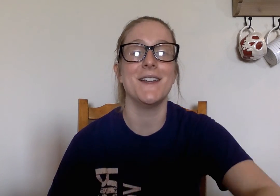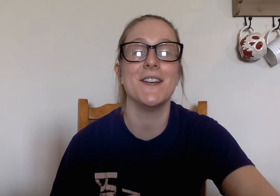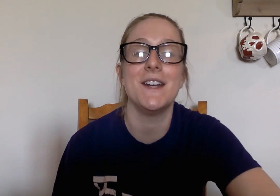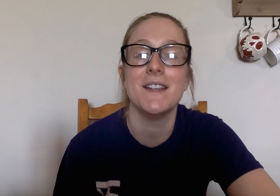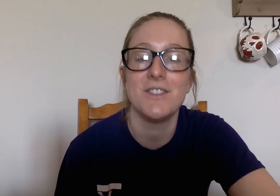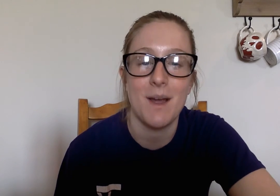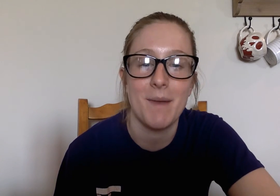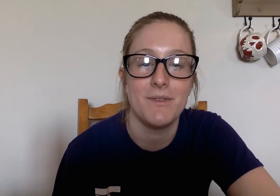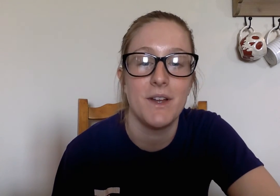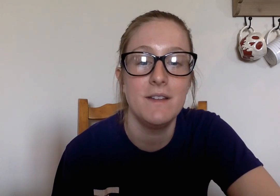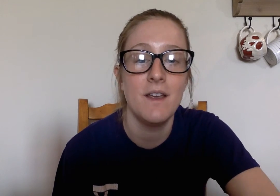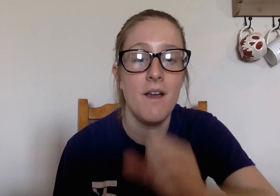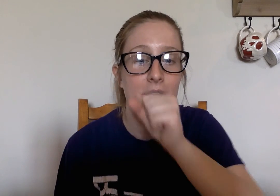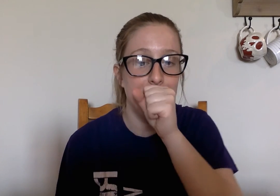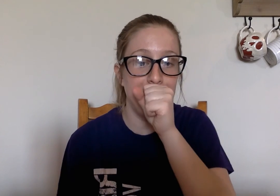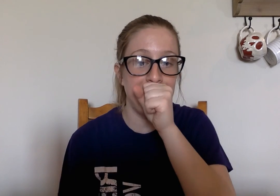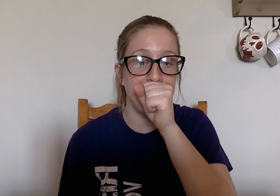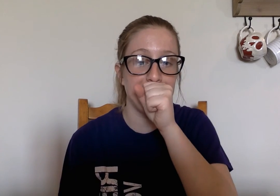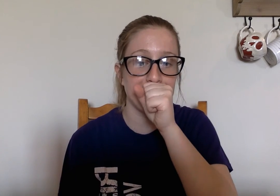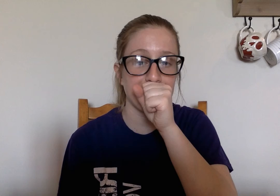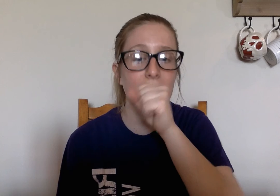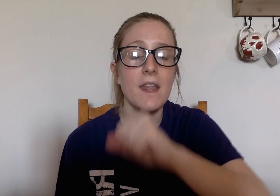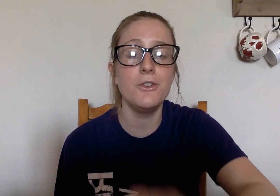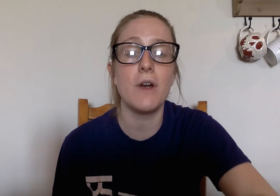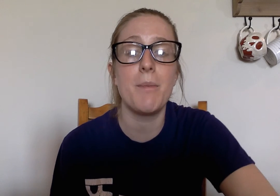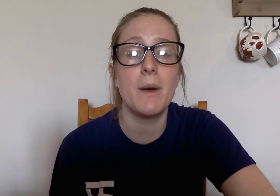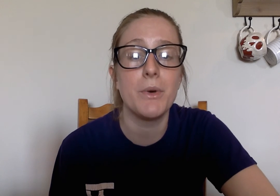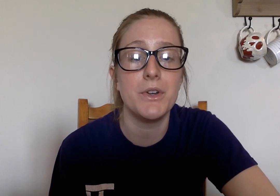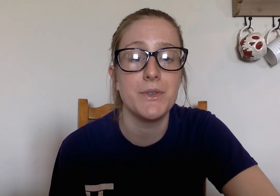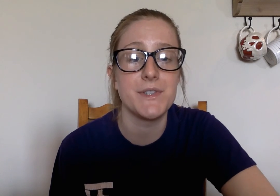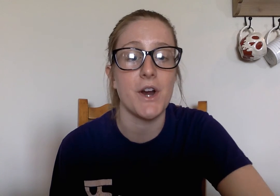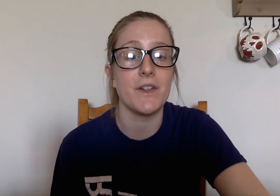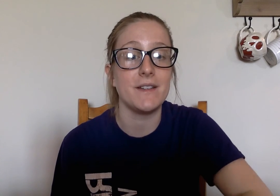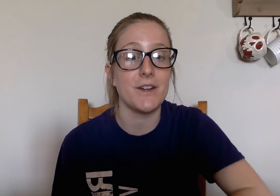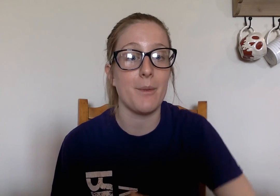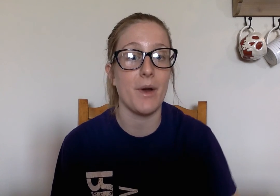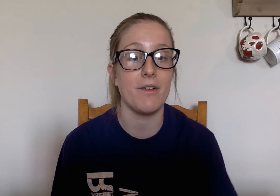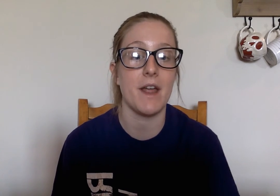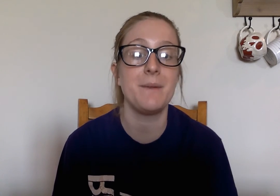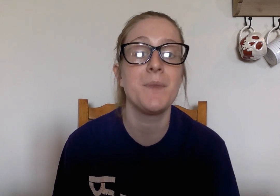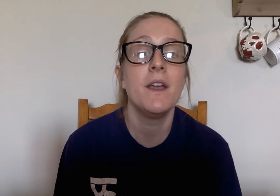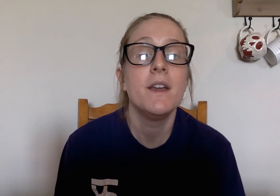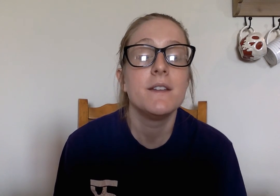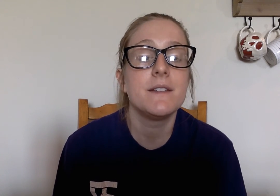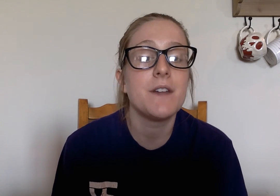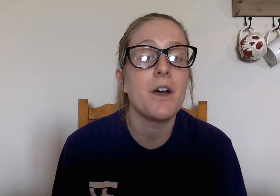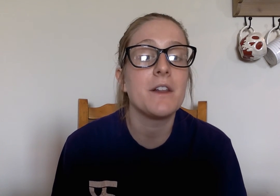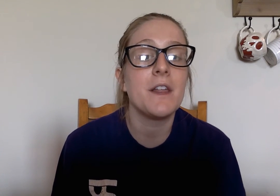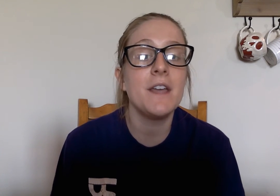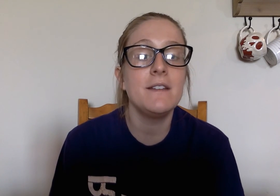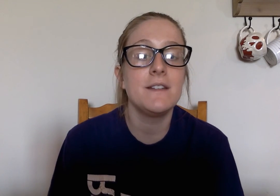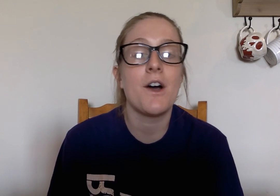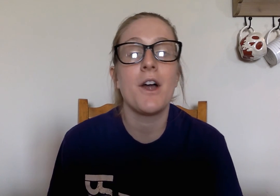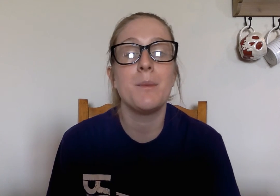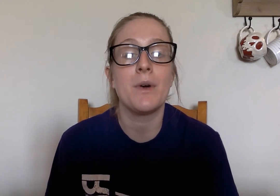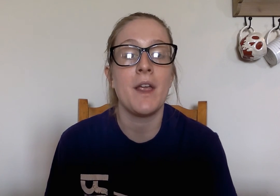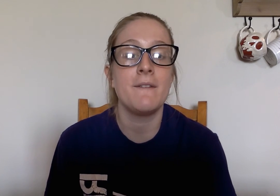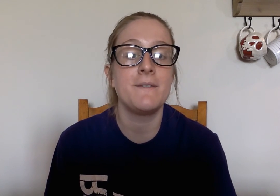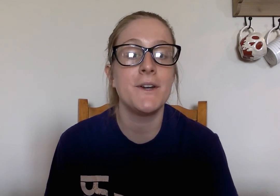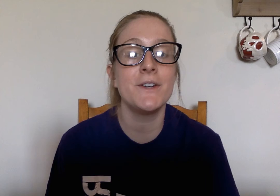Very nice job, my friends. To wrap it up, we're going to do starlight, star bright. Ready? Star light, star bright. First